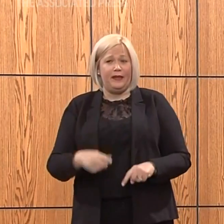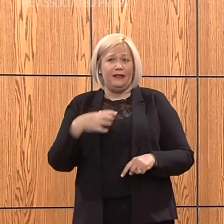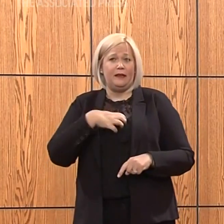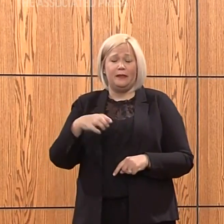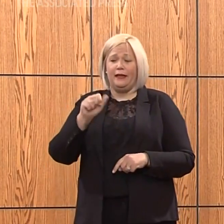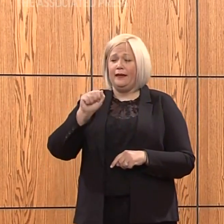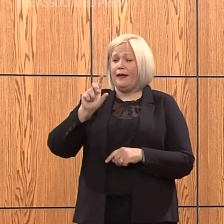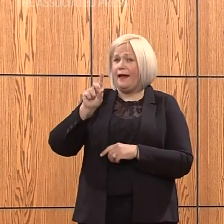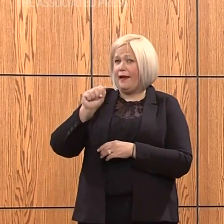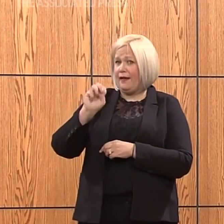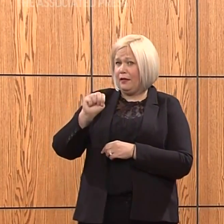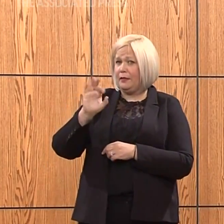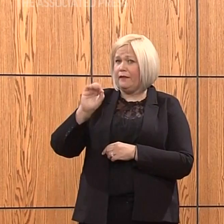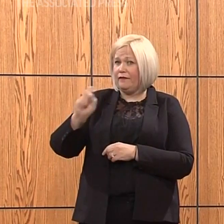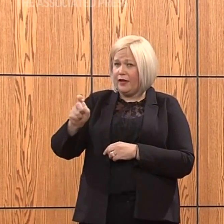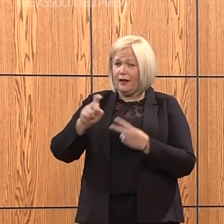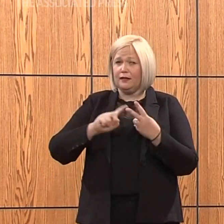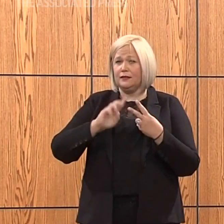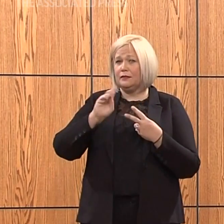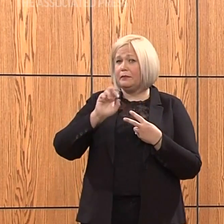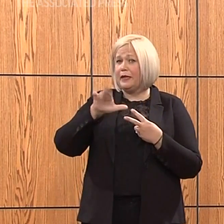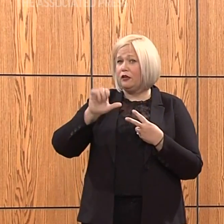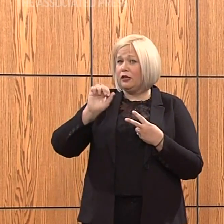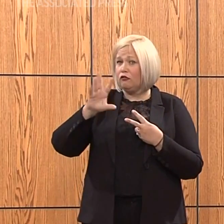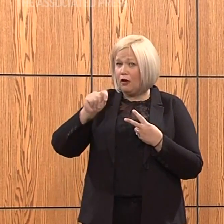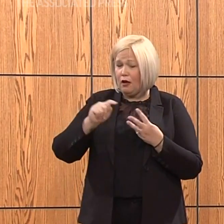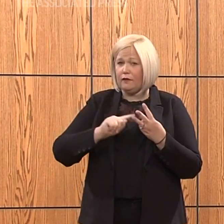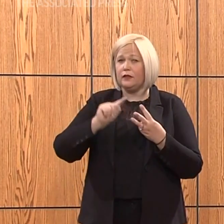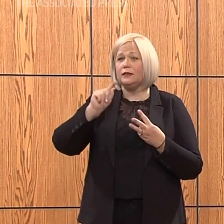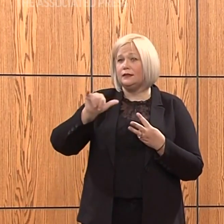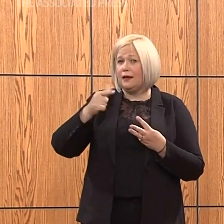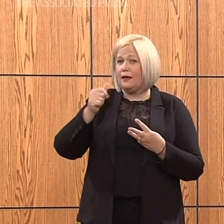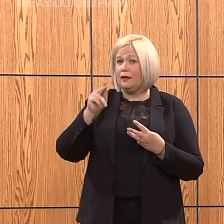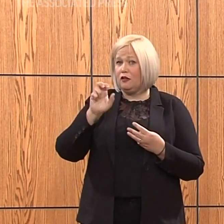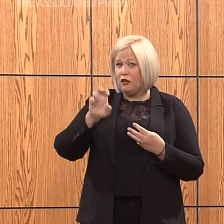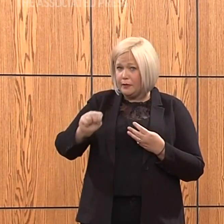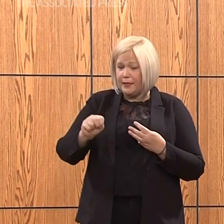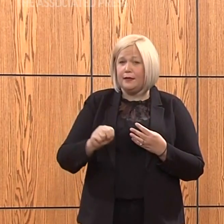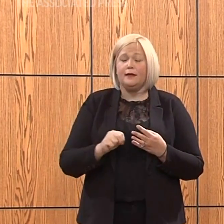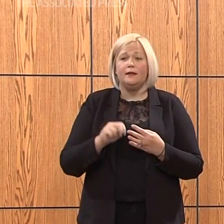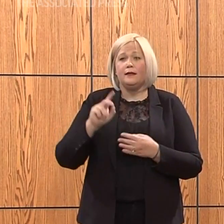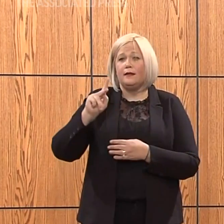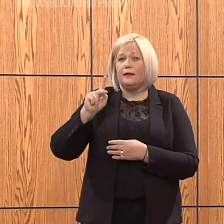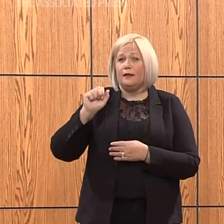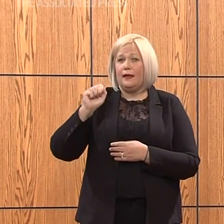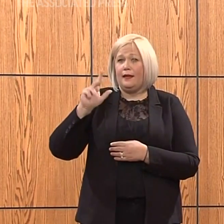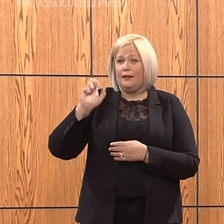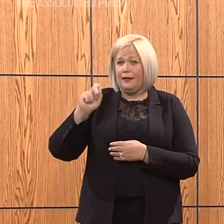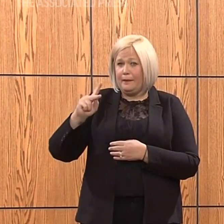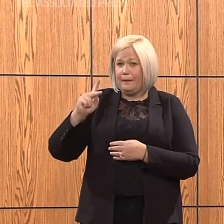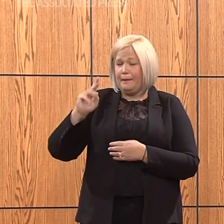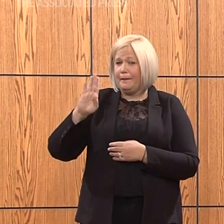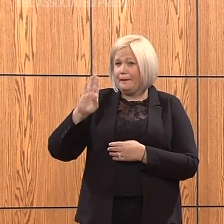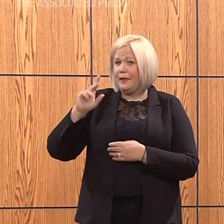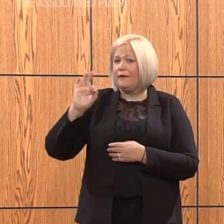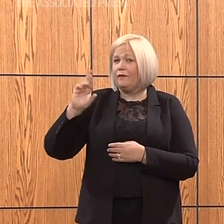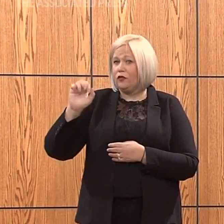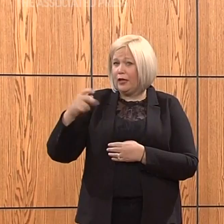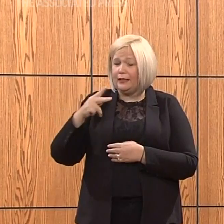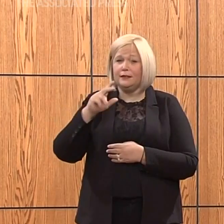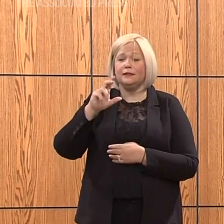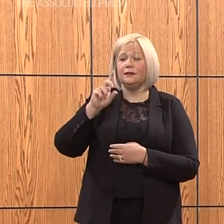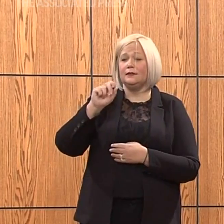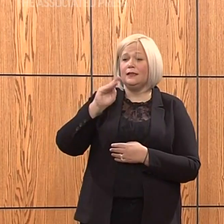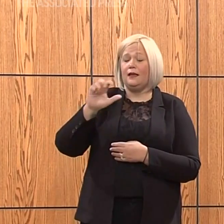Adam Fox, Barry Croft, Ty Garbin, Caleb Franks, Daniel Harris,